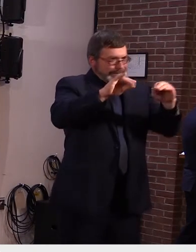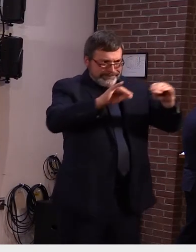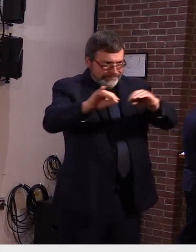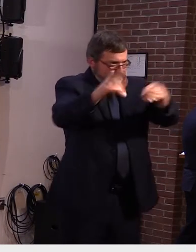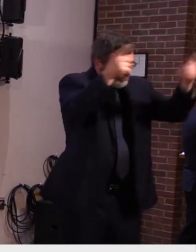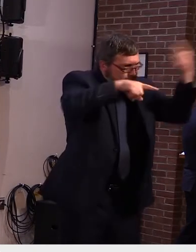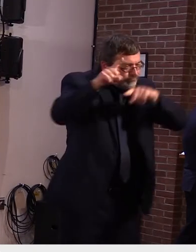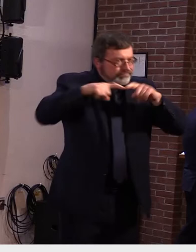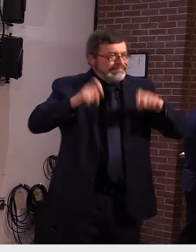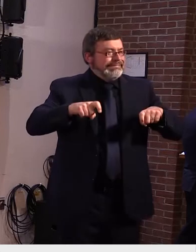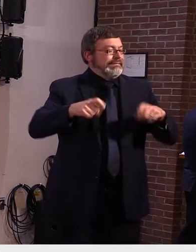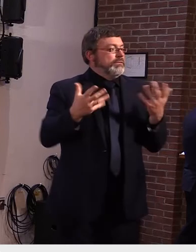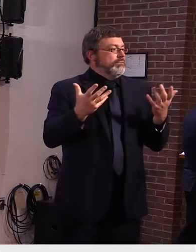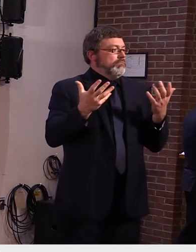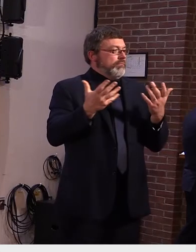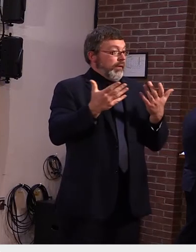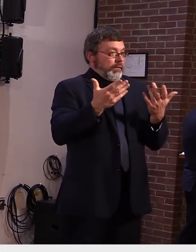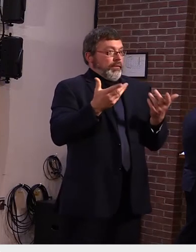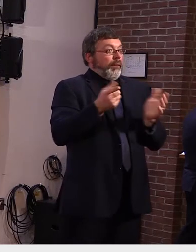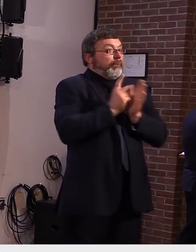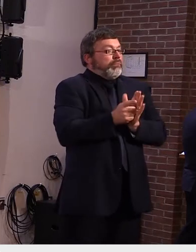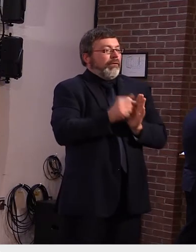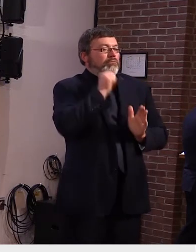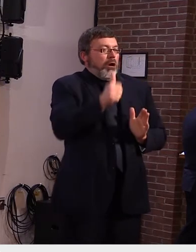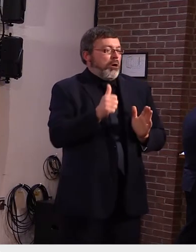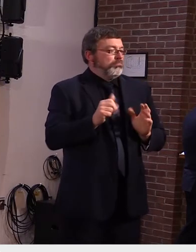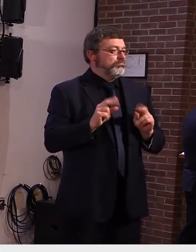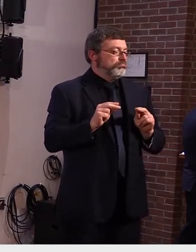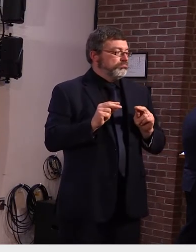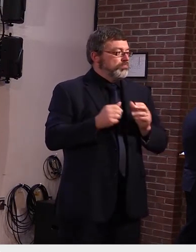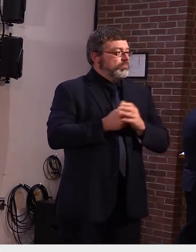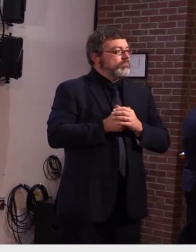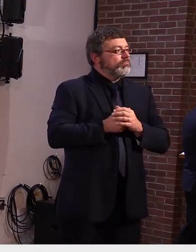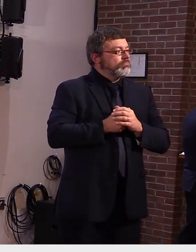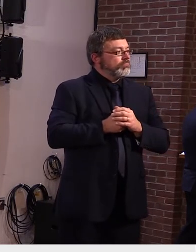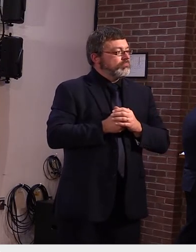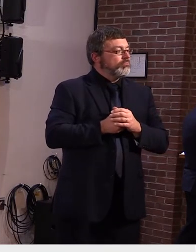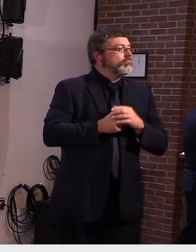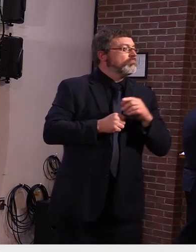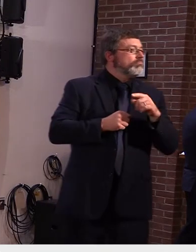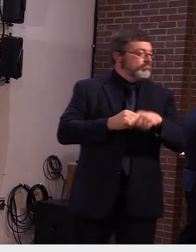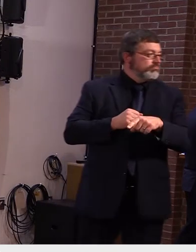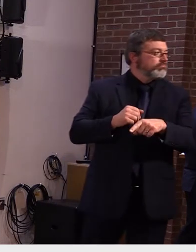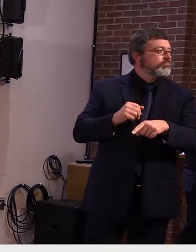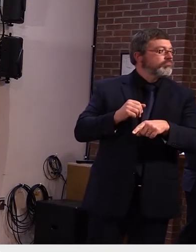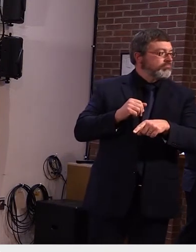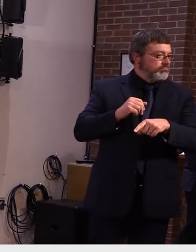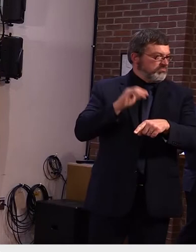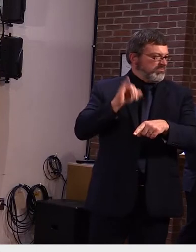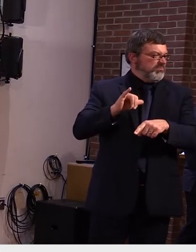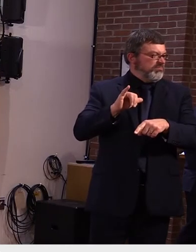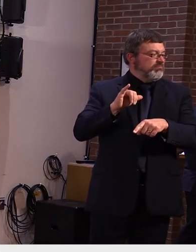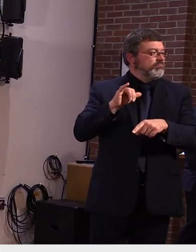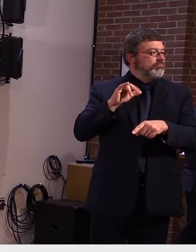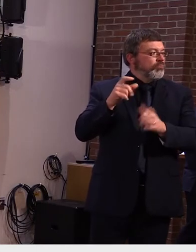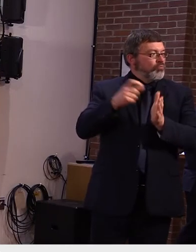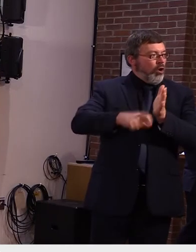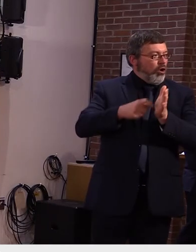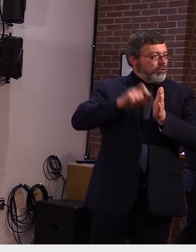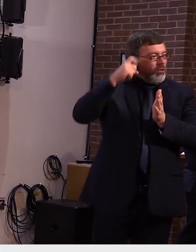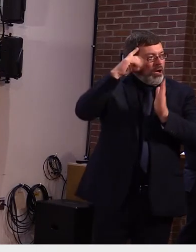okay thank you uh governor i was just told moments ago by a conservative republican nominee for the legislature